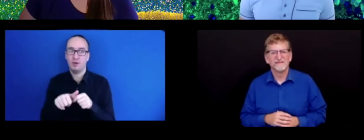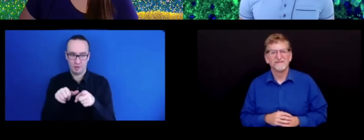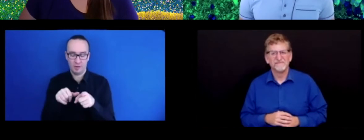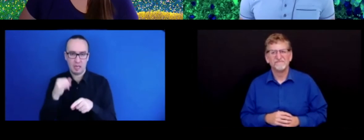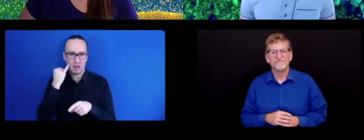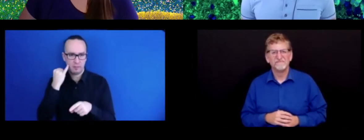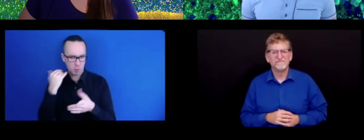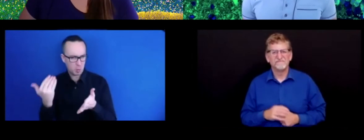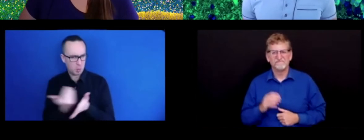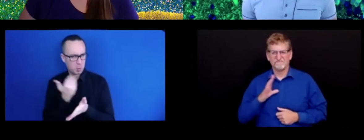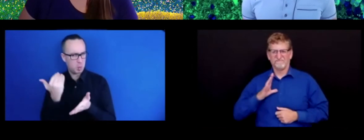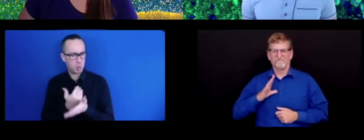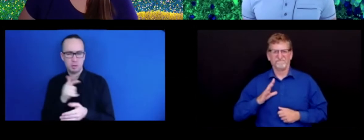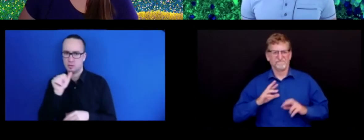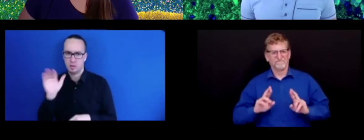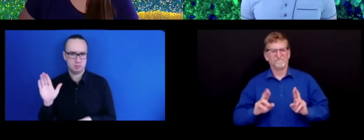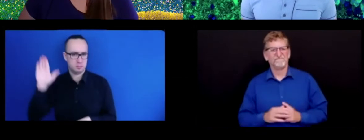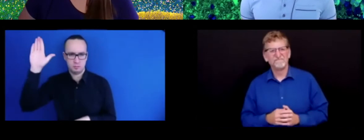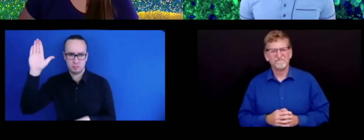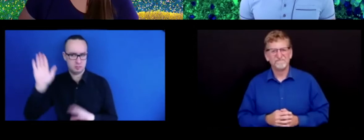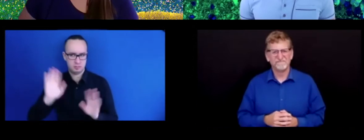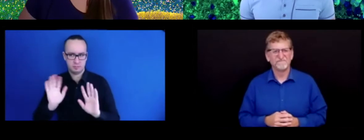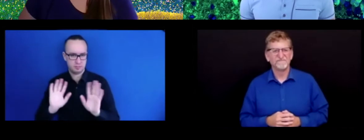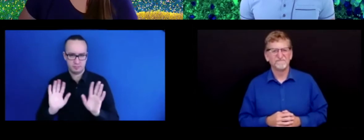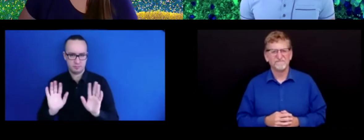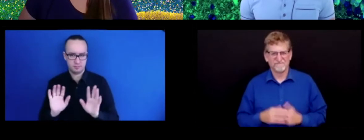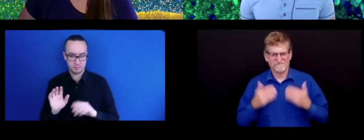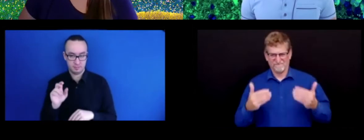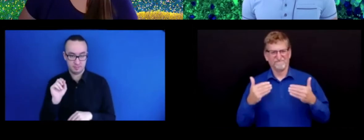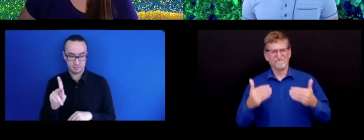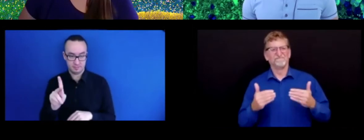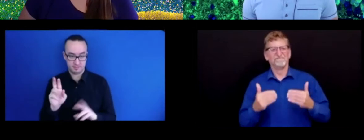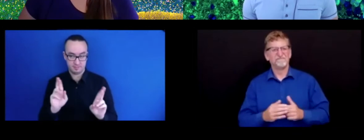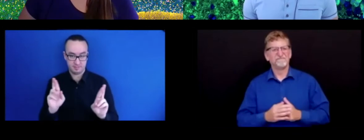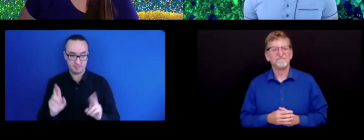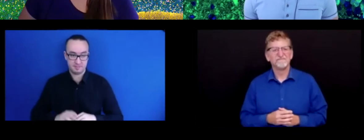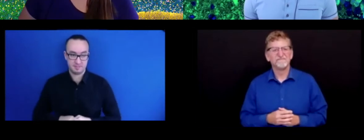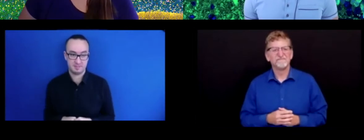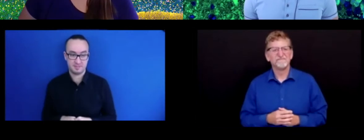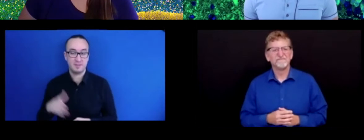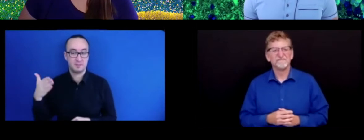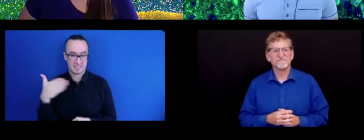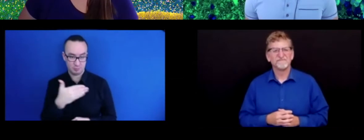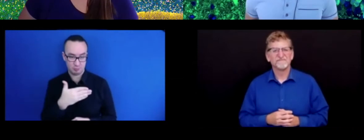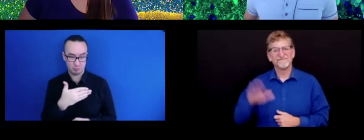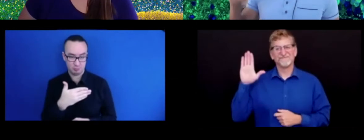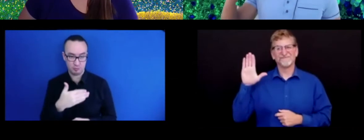don't raise your hand and we'll see how we do. All right. Ready? Let's go. Fish.